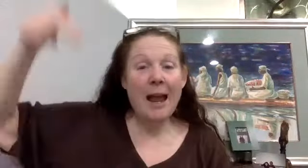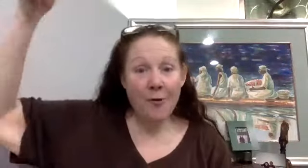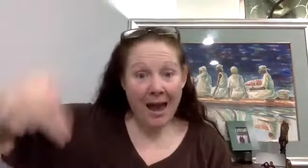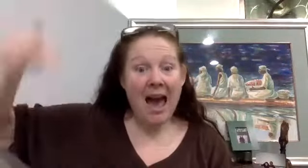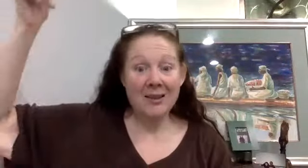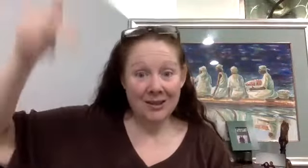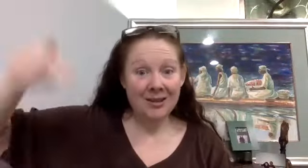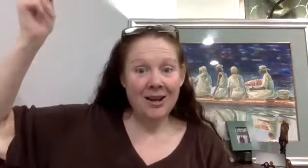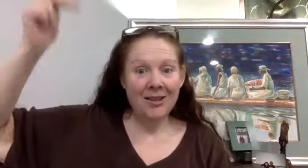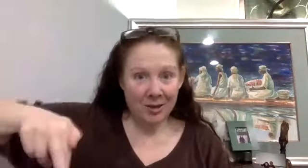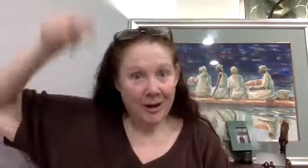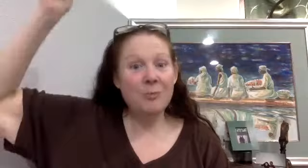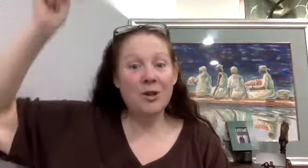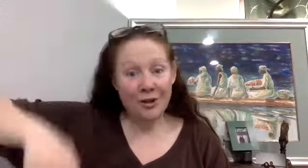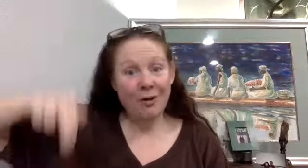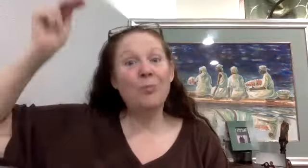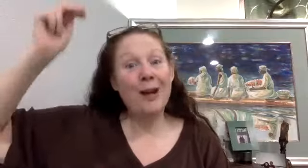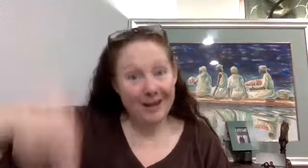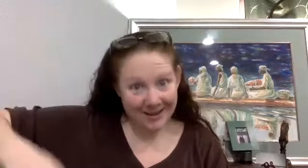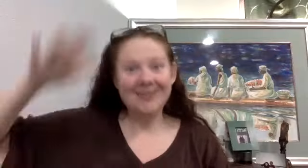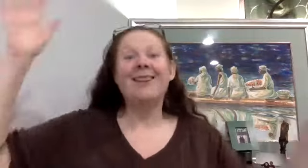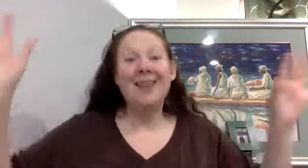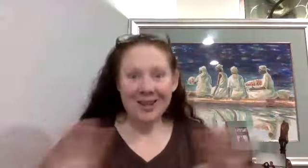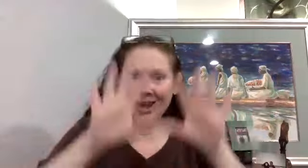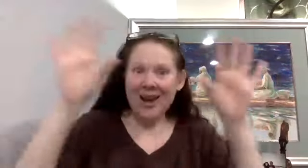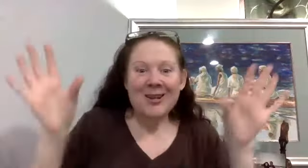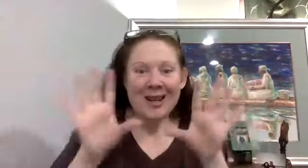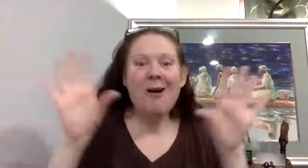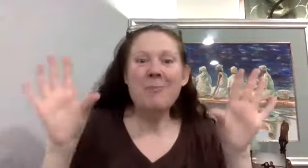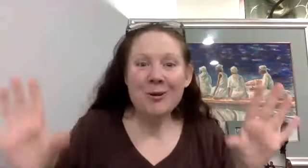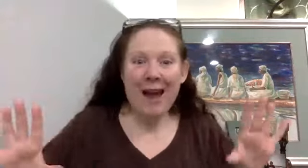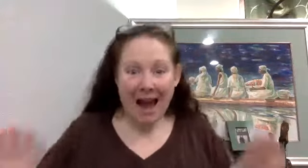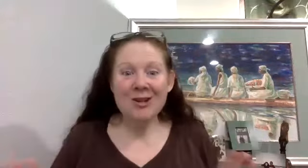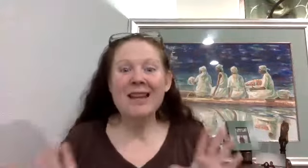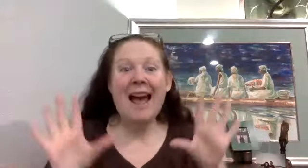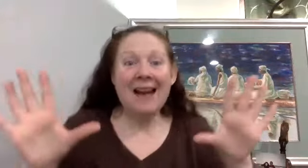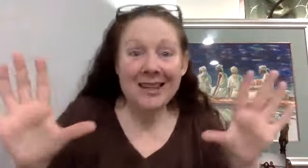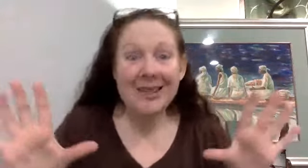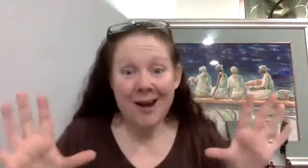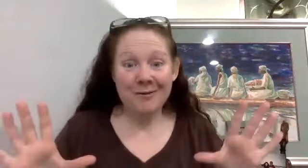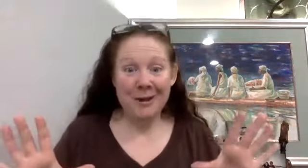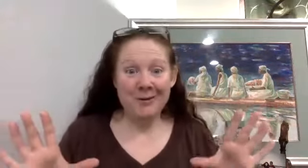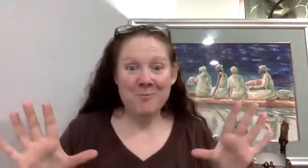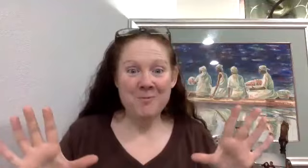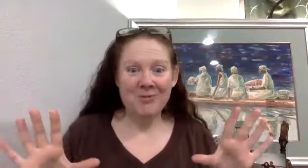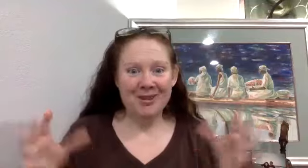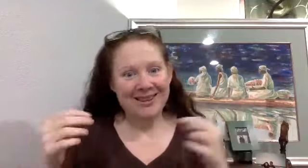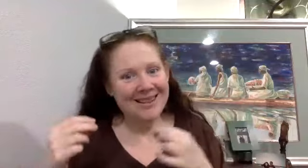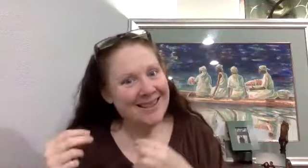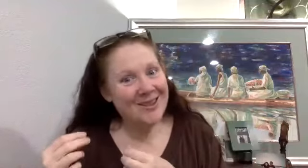how fast the transmission of our brain is. You see how I'm sort of actually acting this out for you. This is a